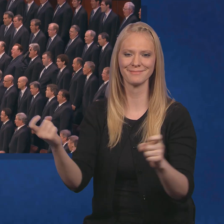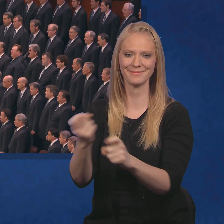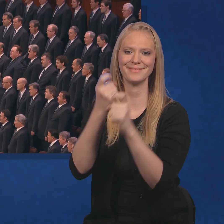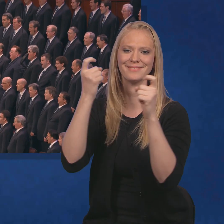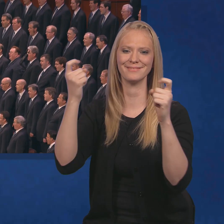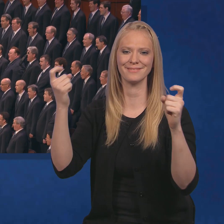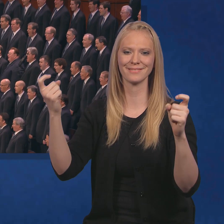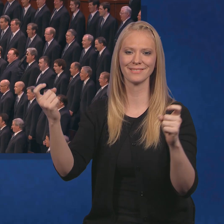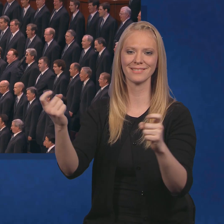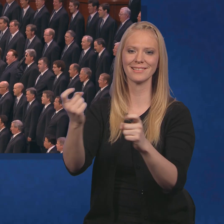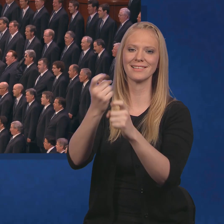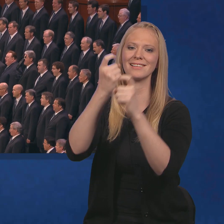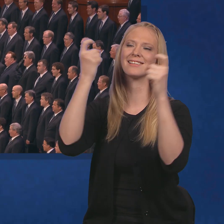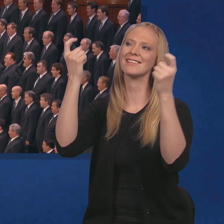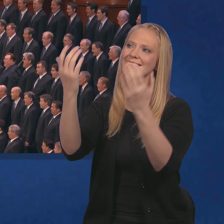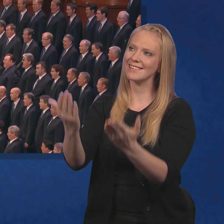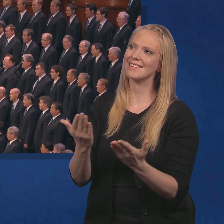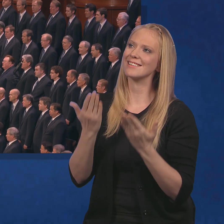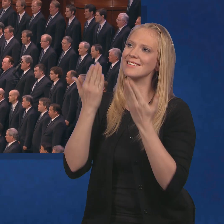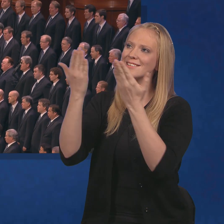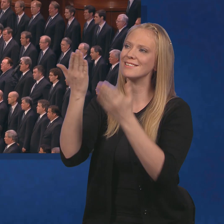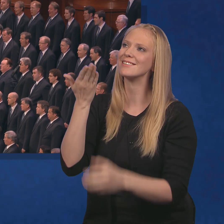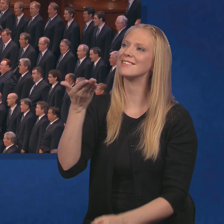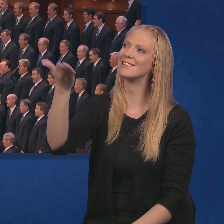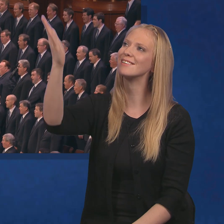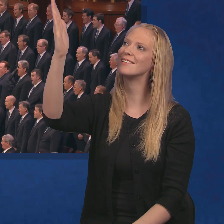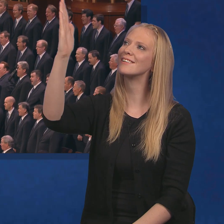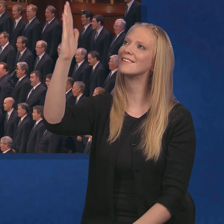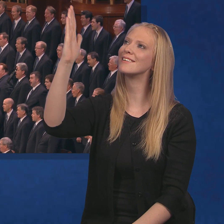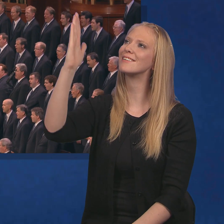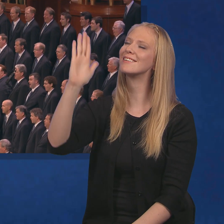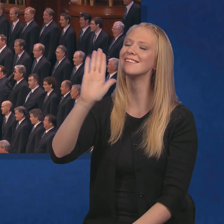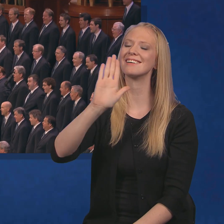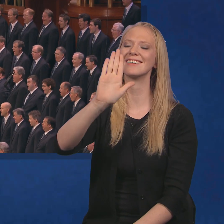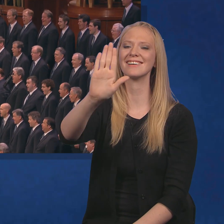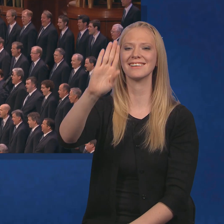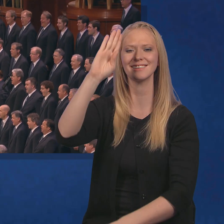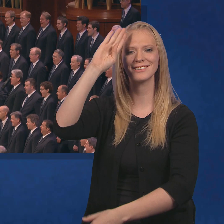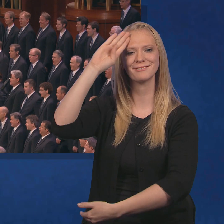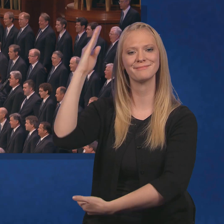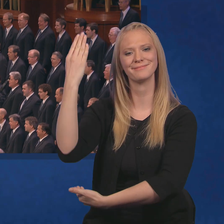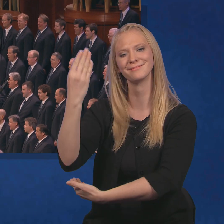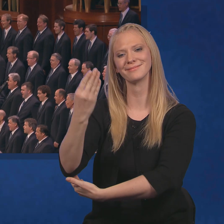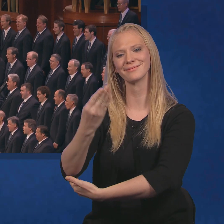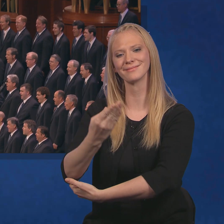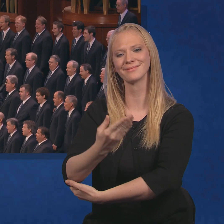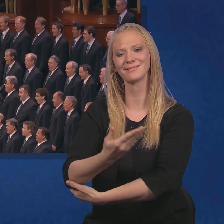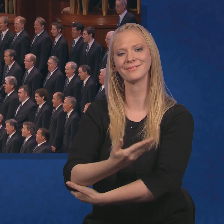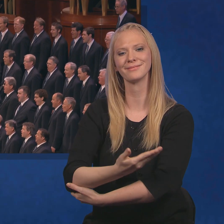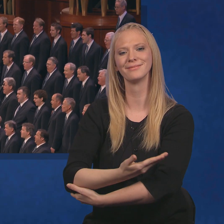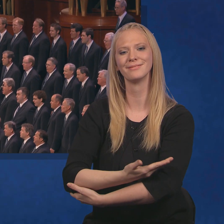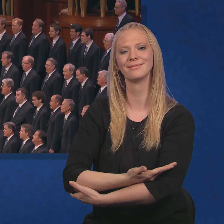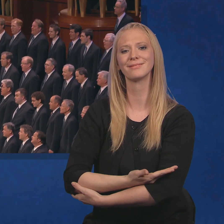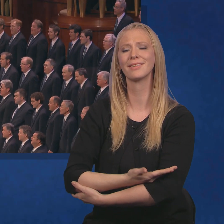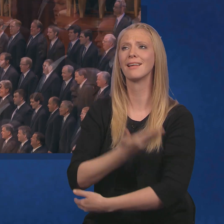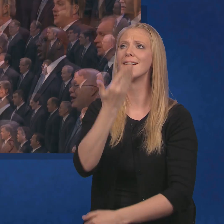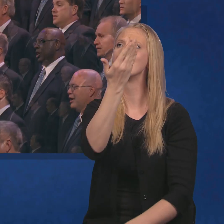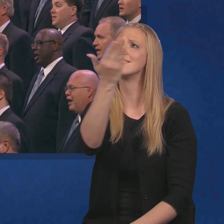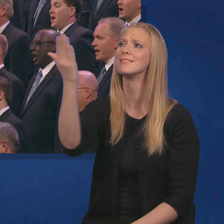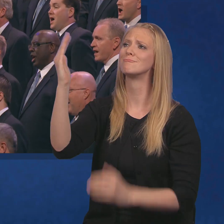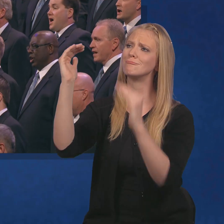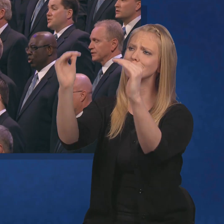Hosanna to God and the Lamb,